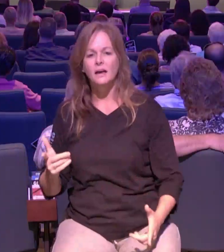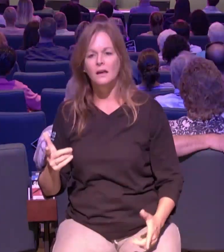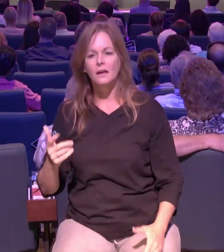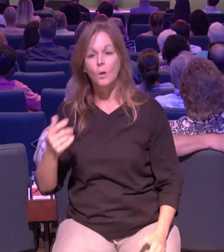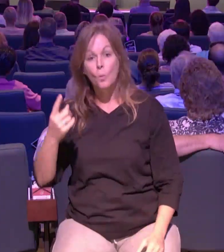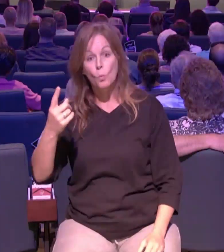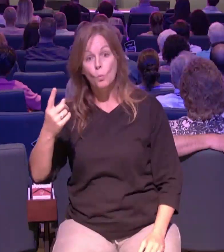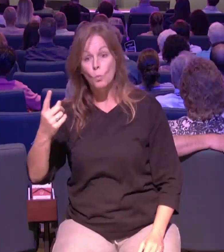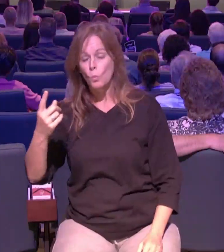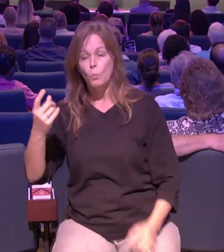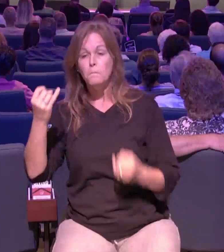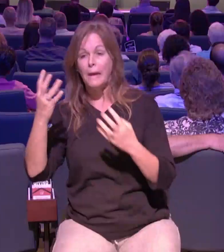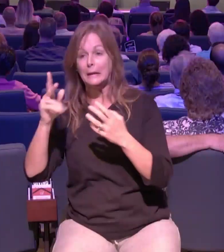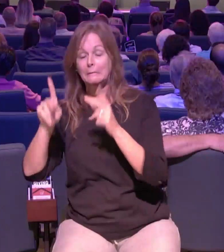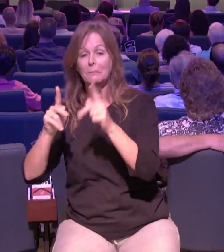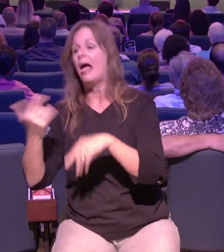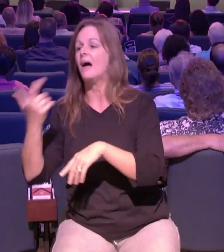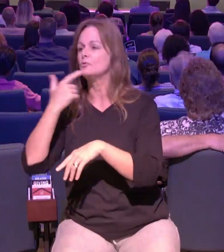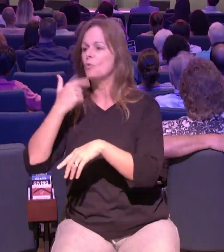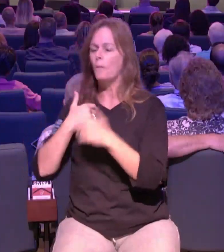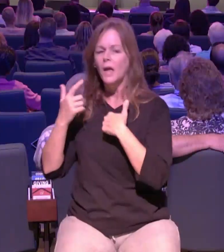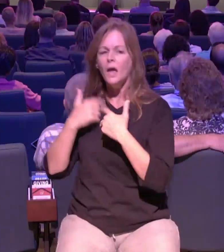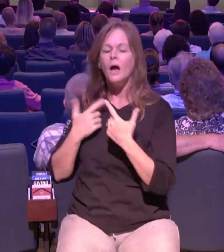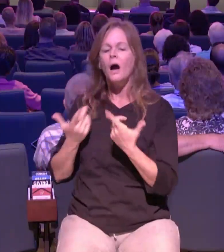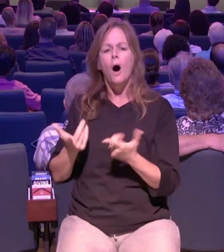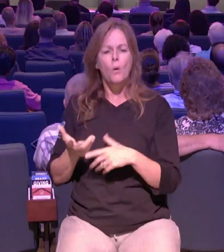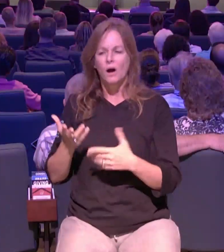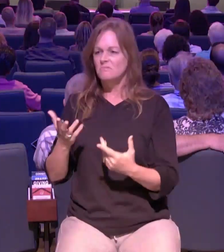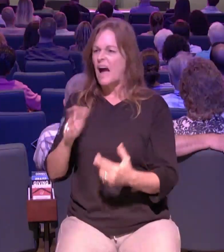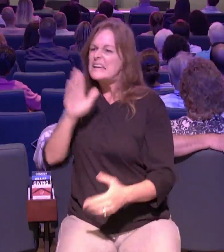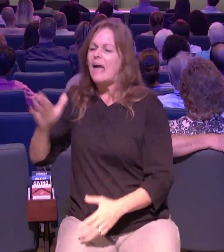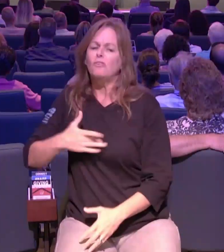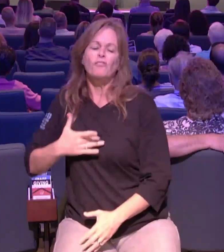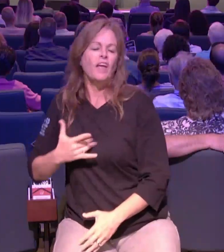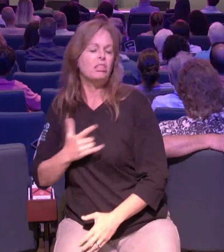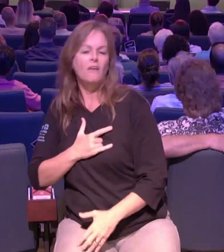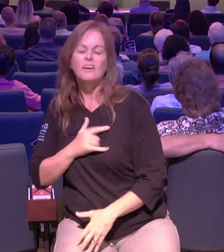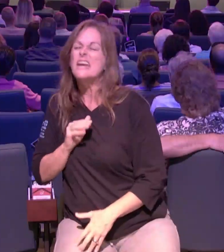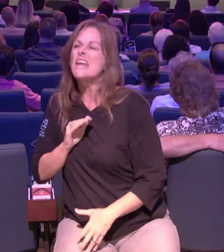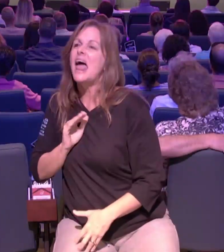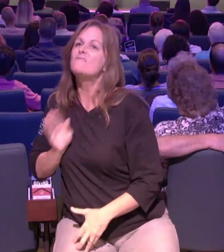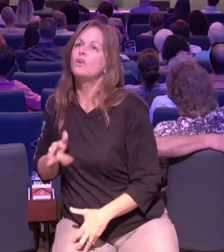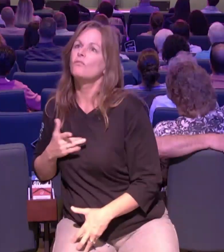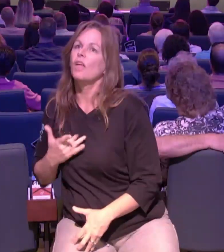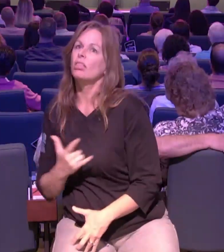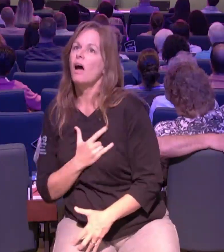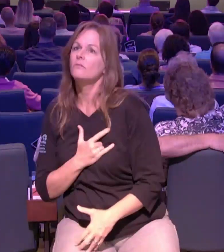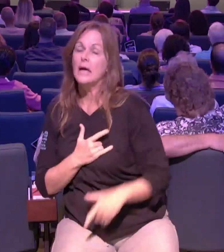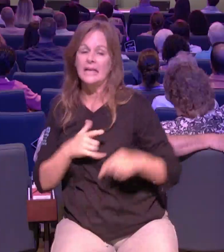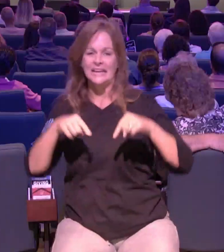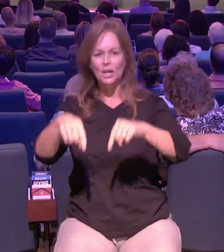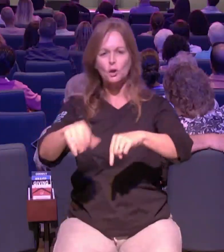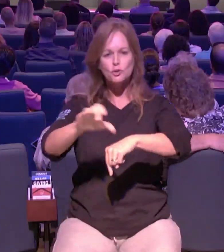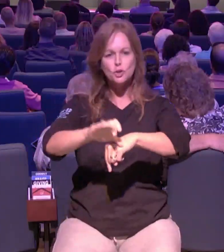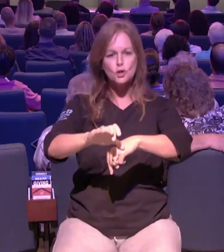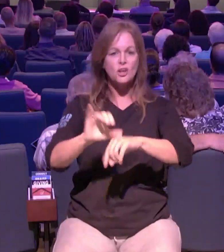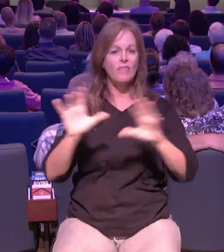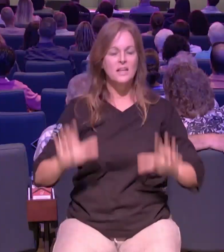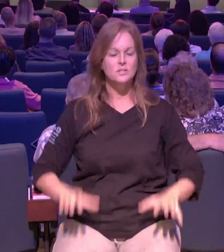up at our stewart campus she is known for helping other students feel welcomed in the student ministry and she's just a student herself i love that allison i'm so